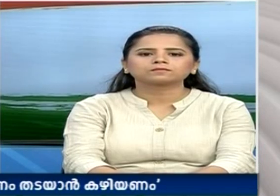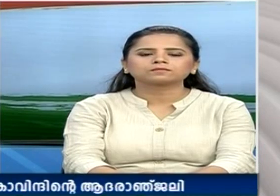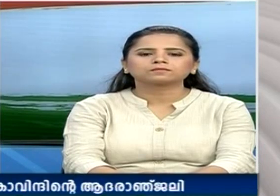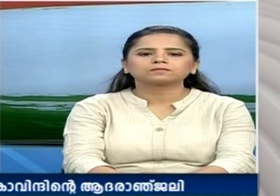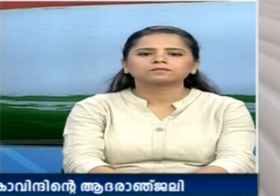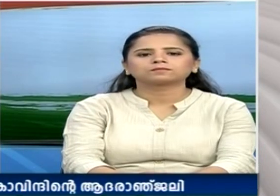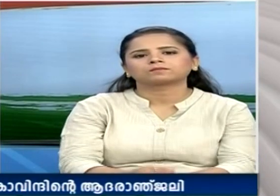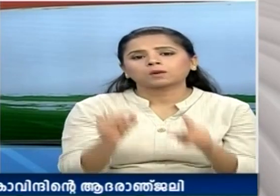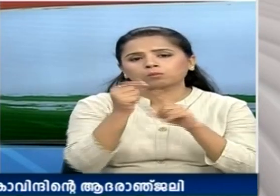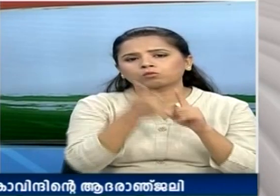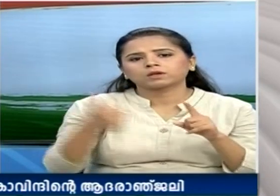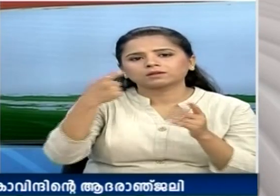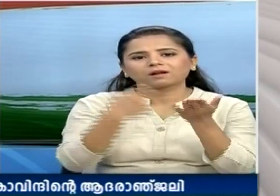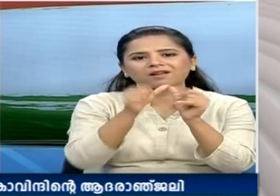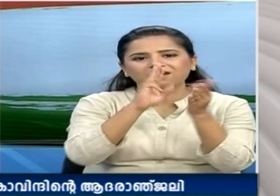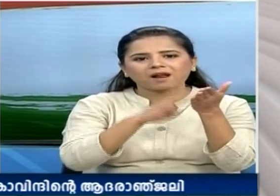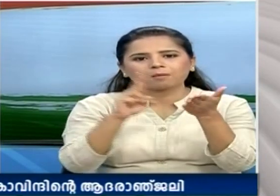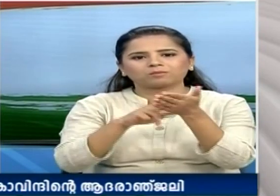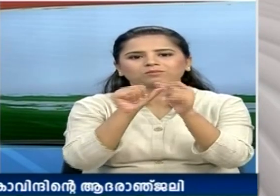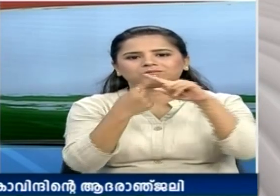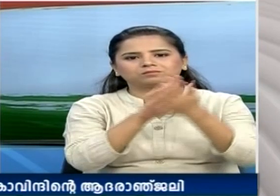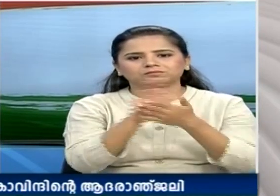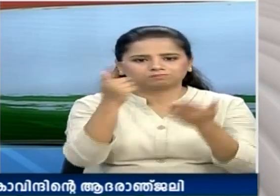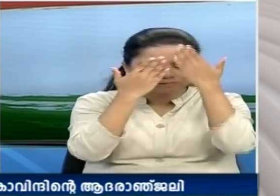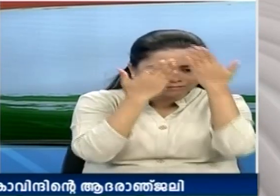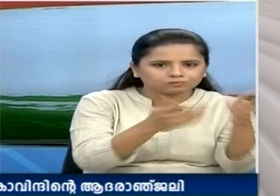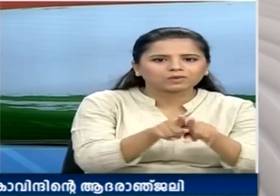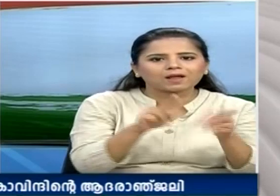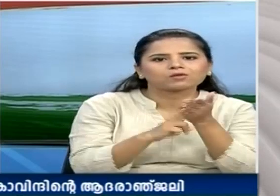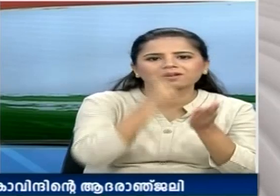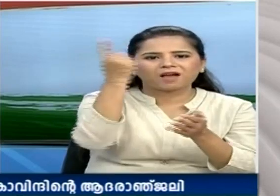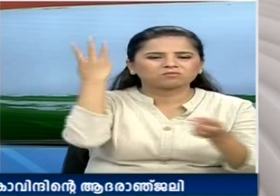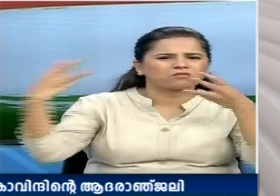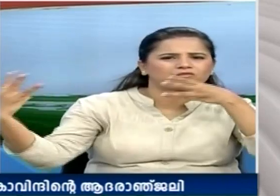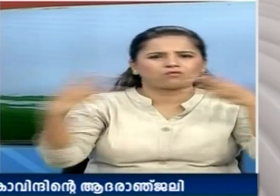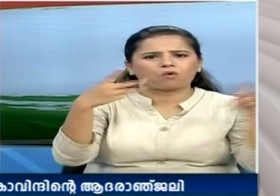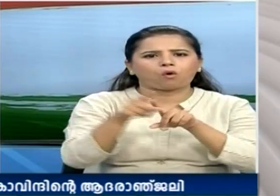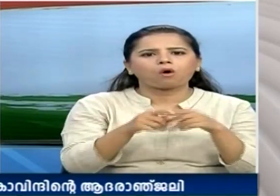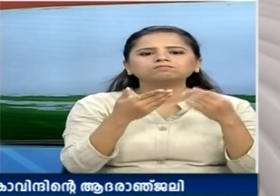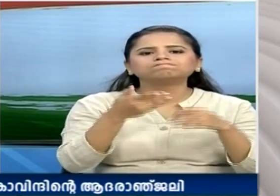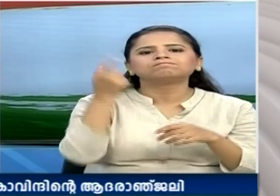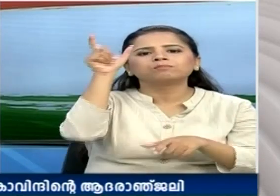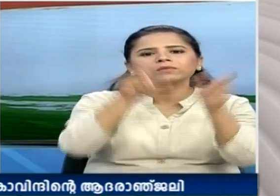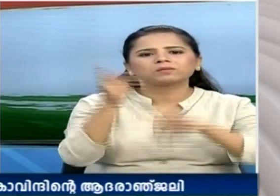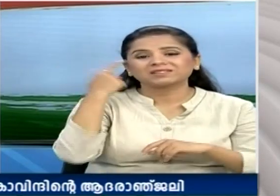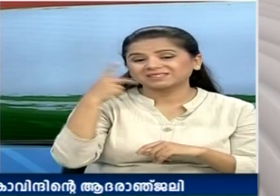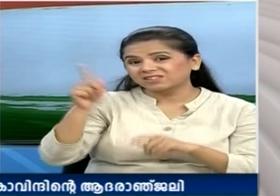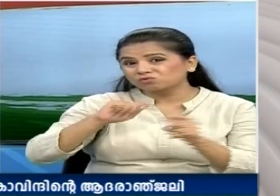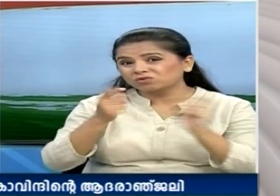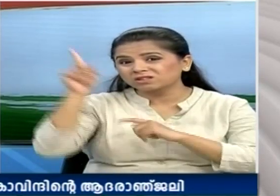President Ramnath Cohen pays homage to Bravehearts at the National War Memorial. He says the recent change in German Kashmir and Ladakh would give the